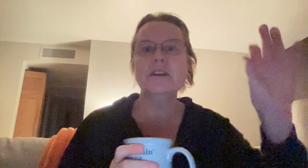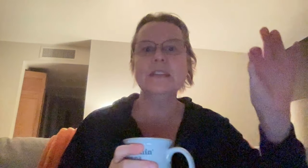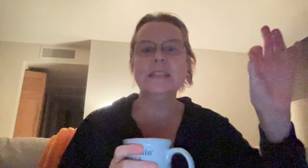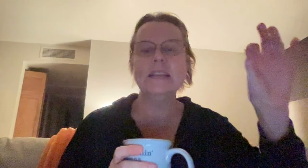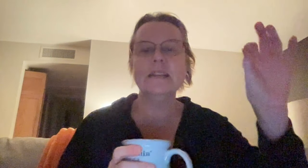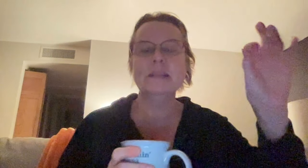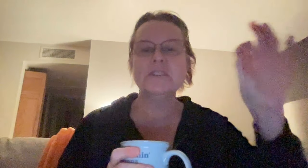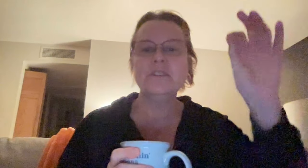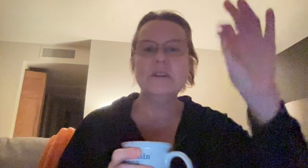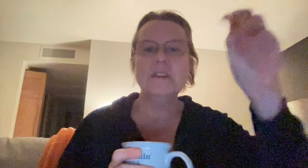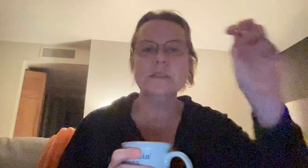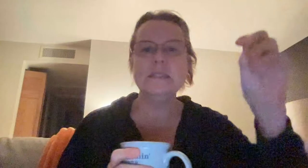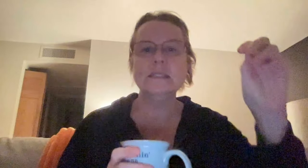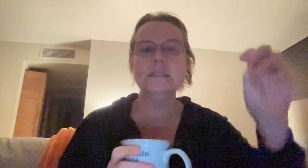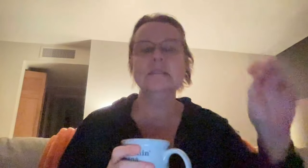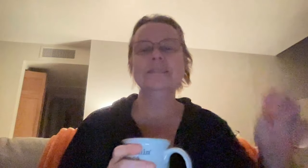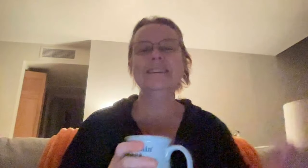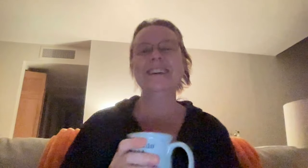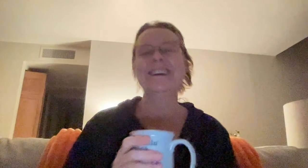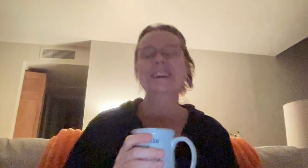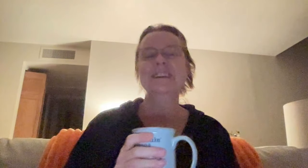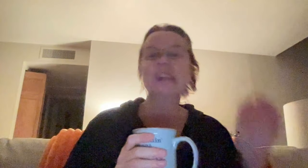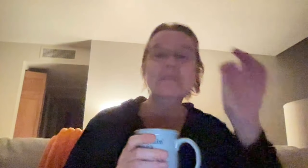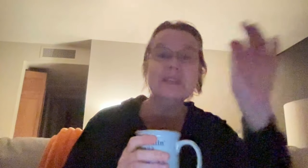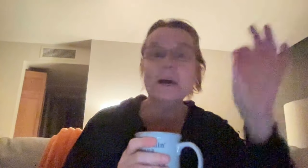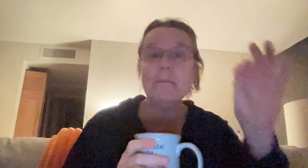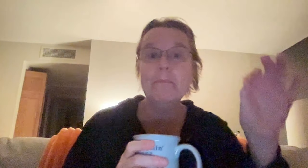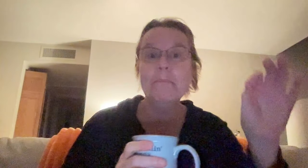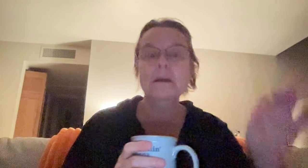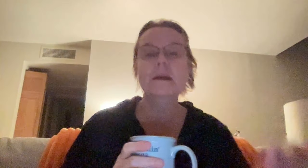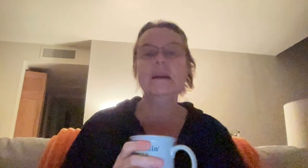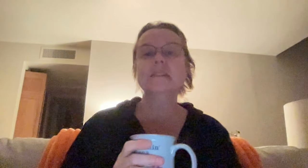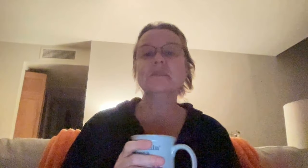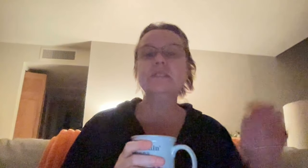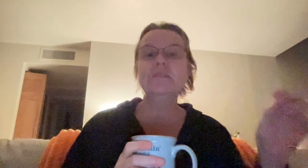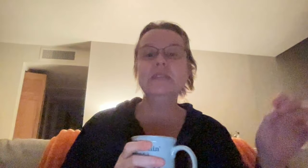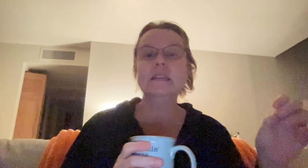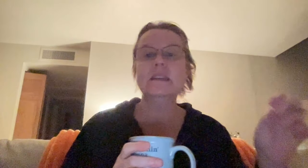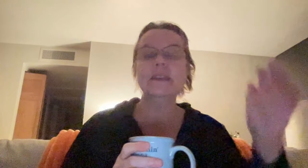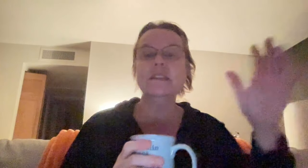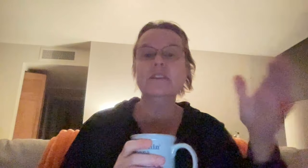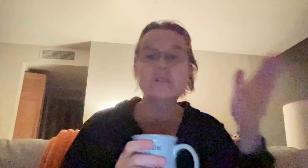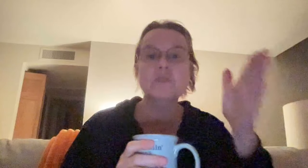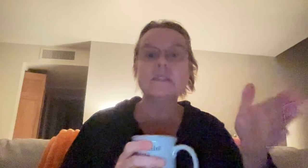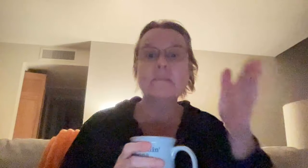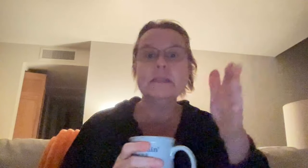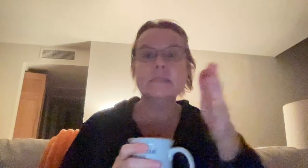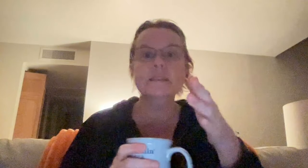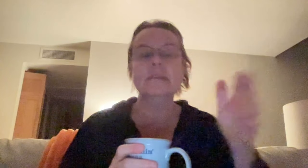you know how they say, like, make sure you have all these pieces. He'll count them. So intuitive. And then, you know, he'll go step-by-step-by-step